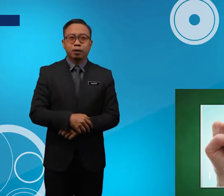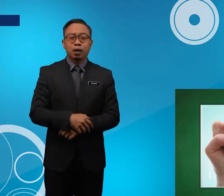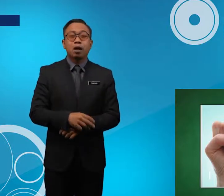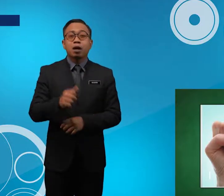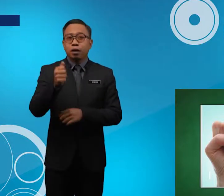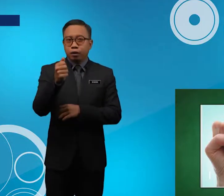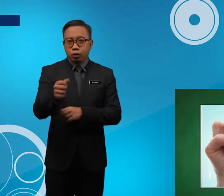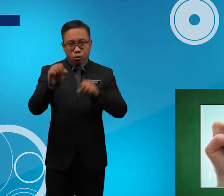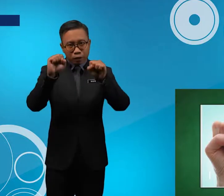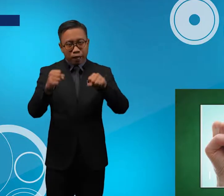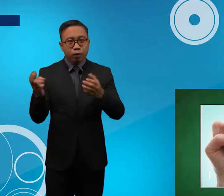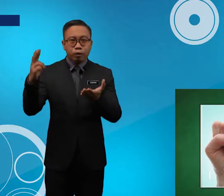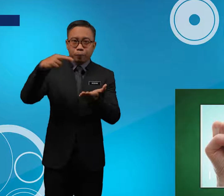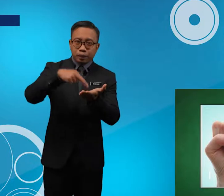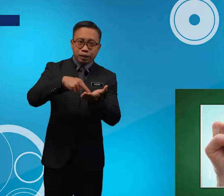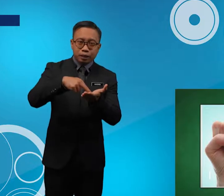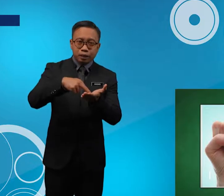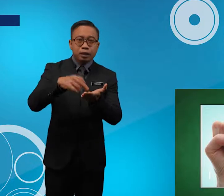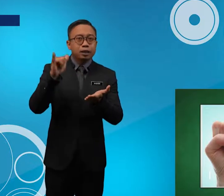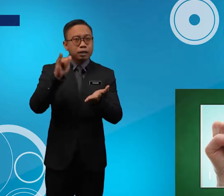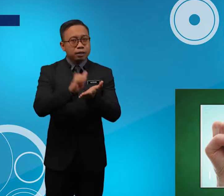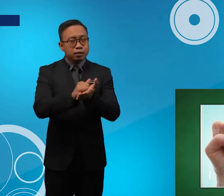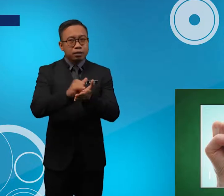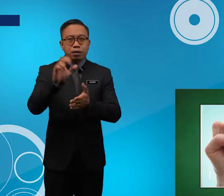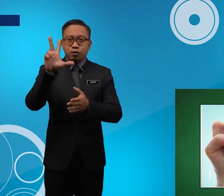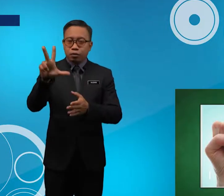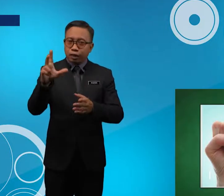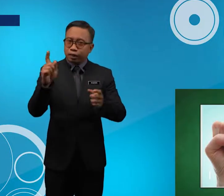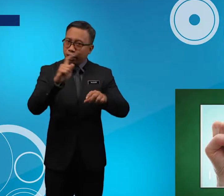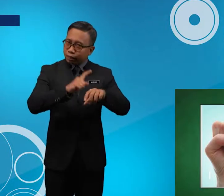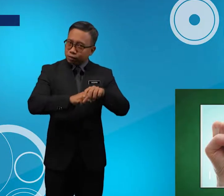You can repeat this three times.